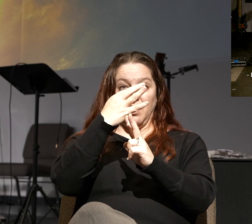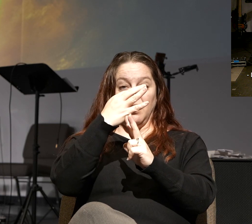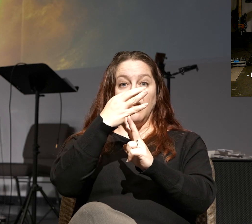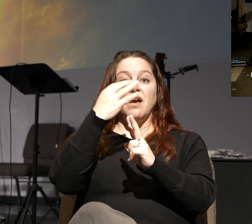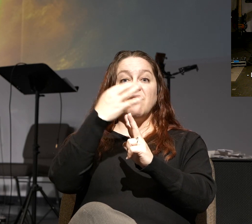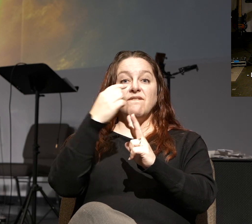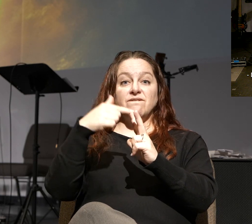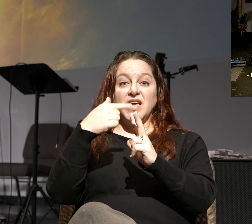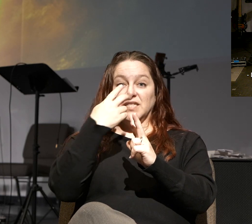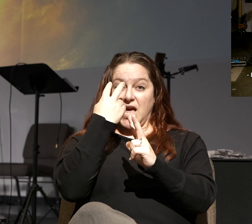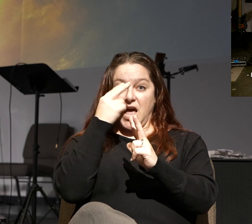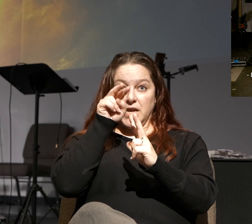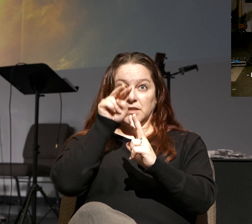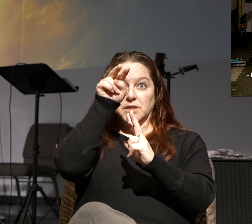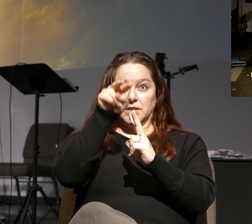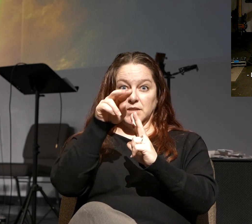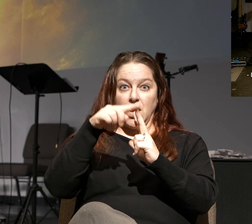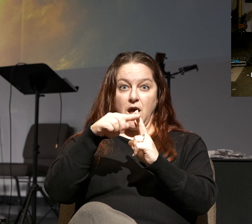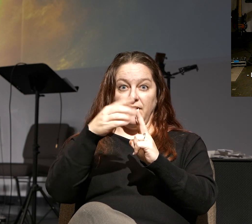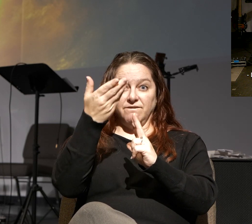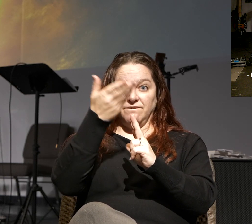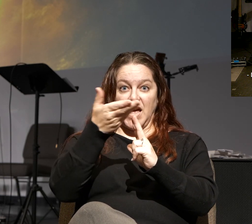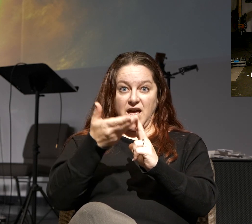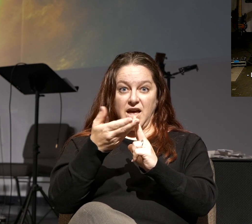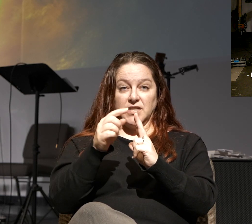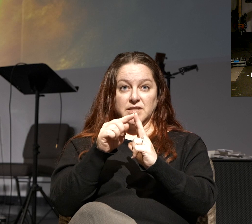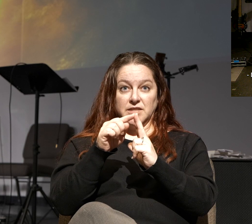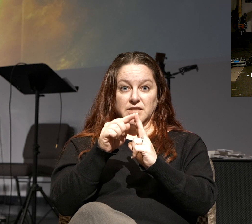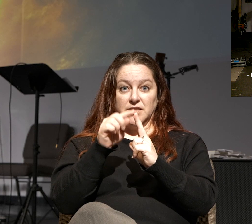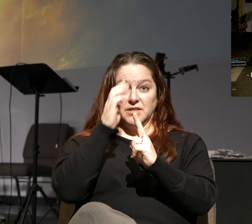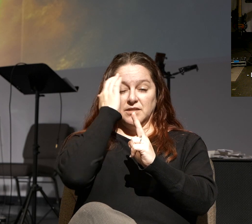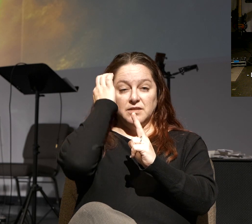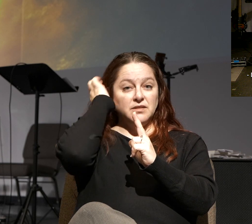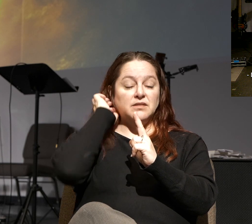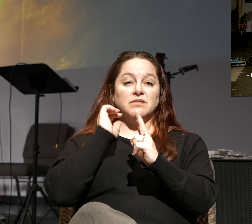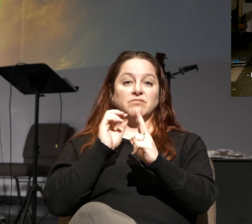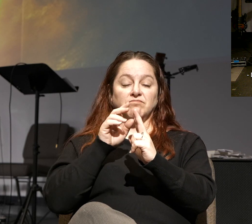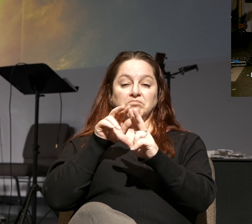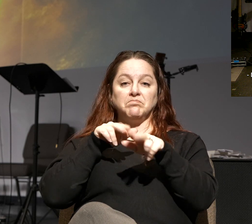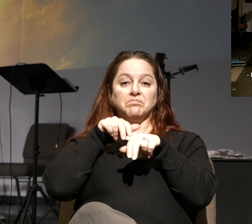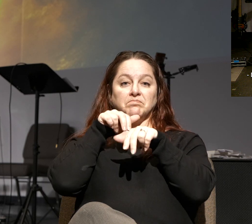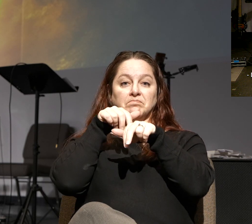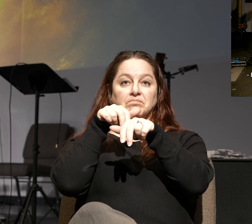faith's eyes are on fact, all do well.